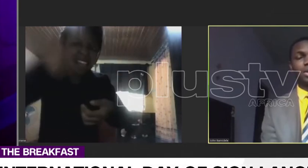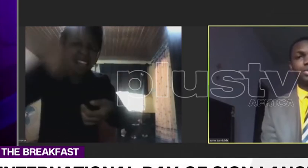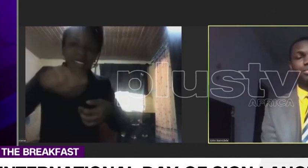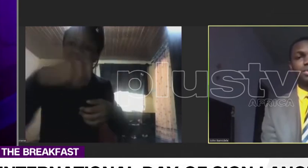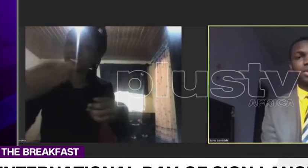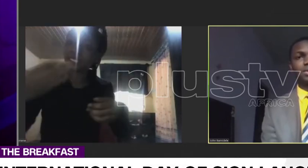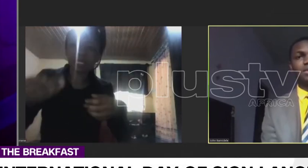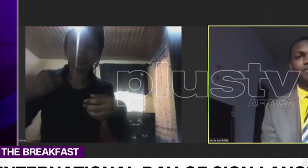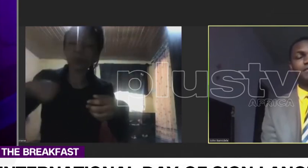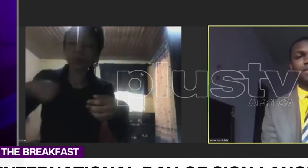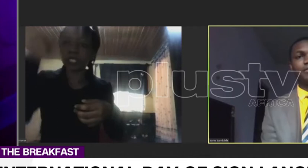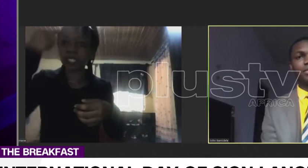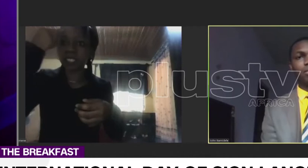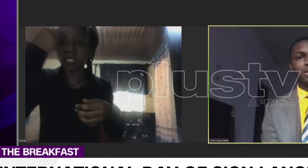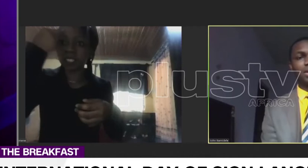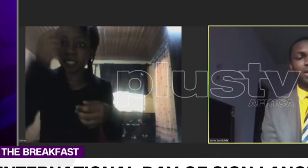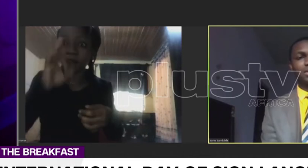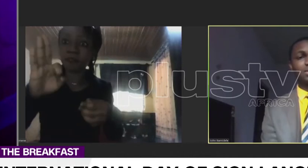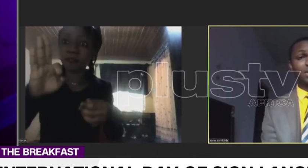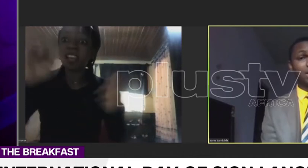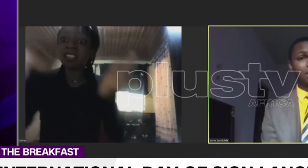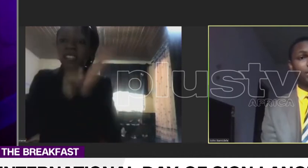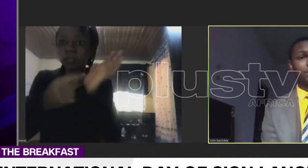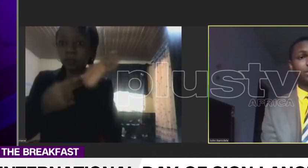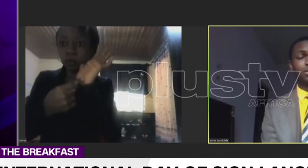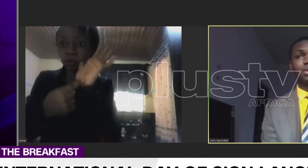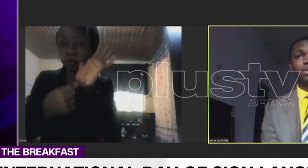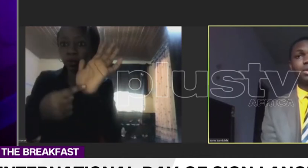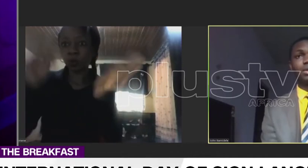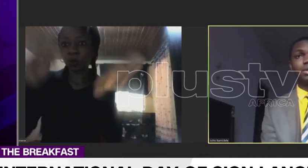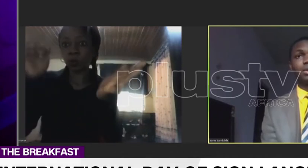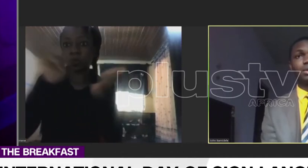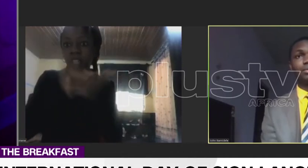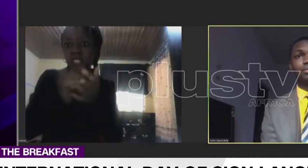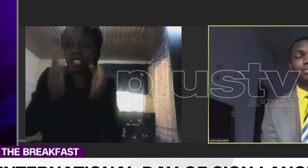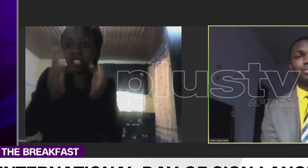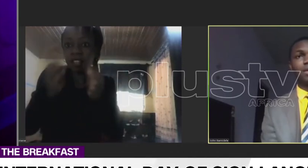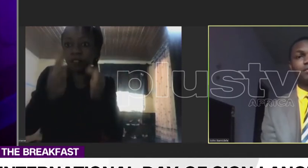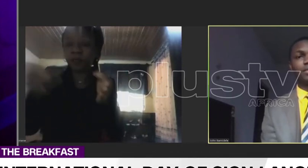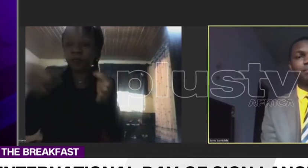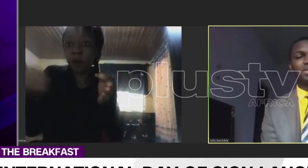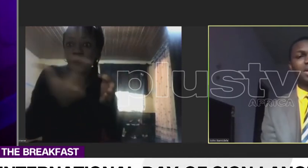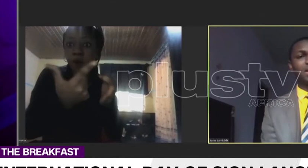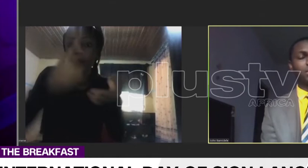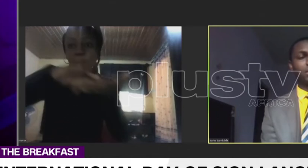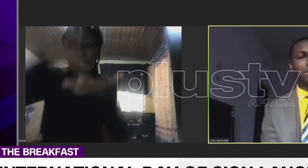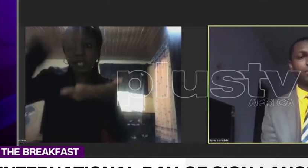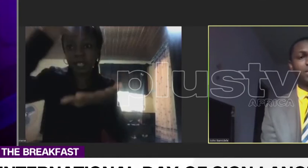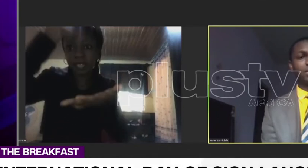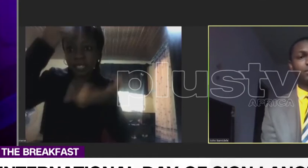shows that if everyone learns sign language, you have a better life turnaround. In fact, in recent